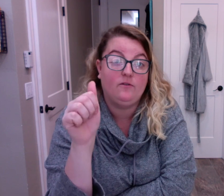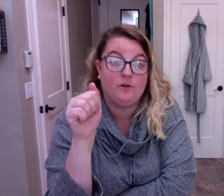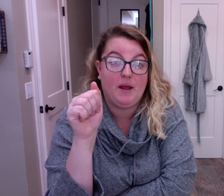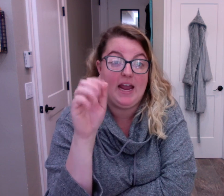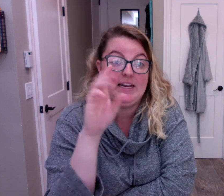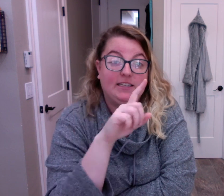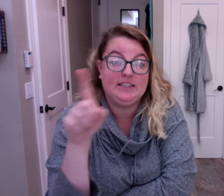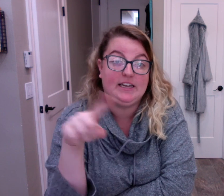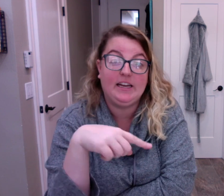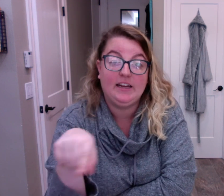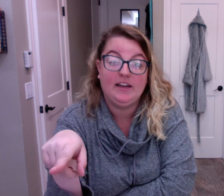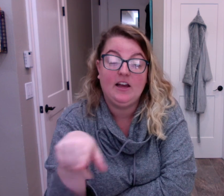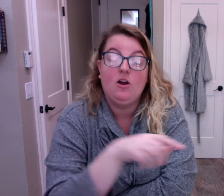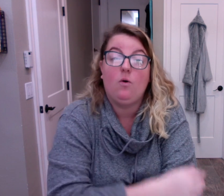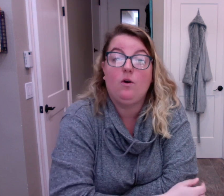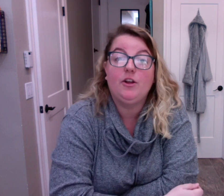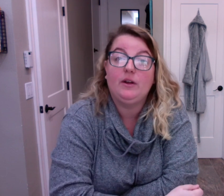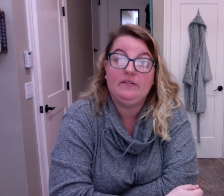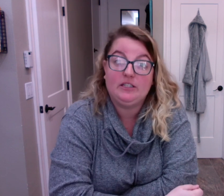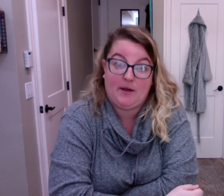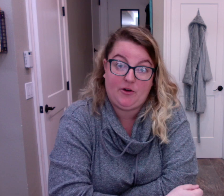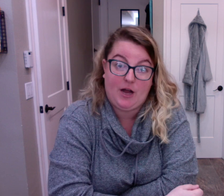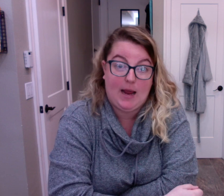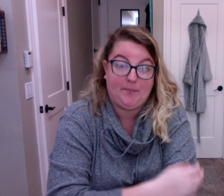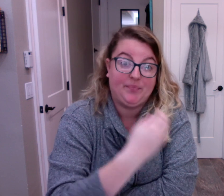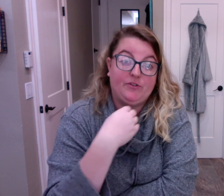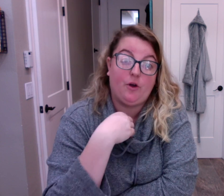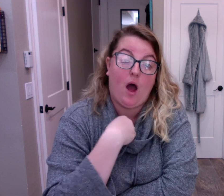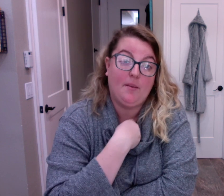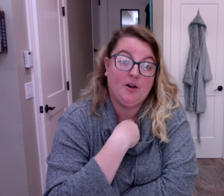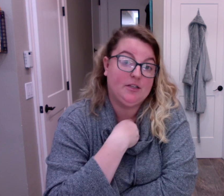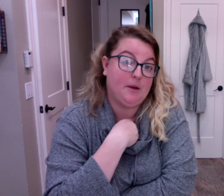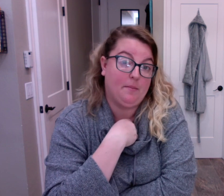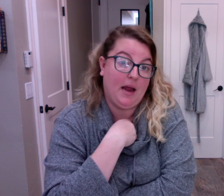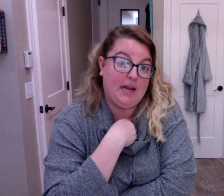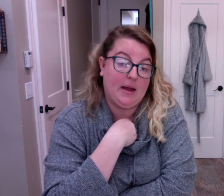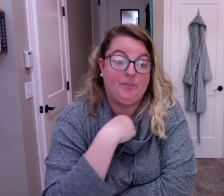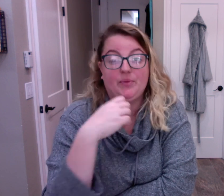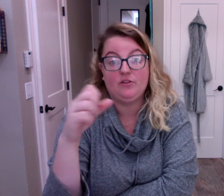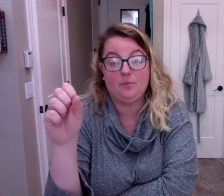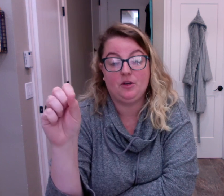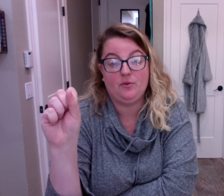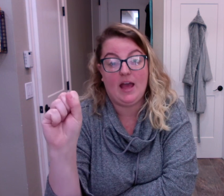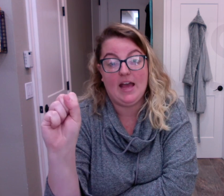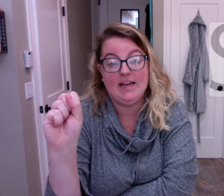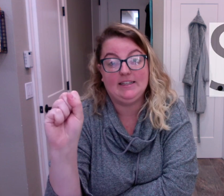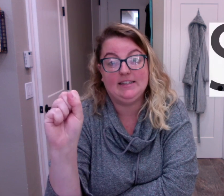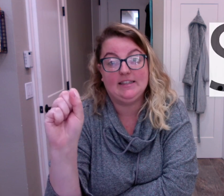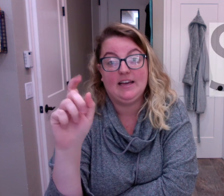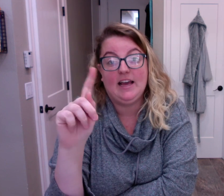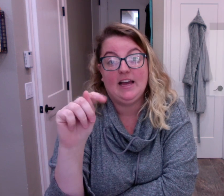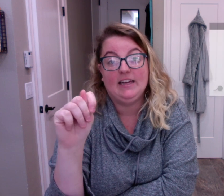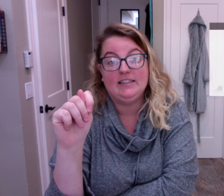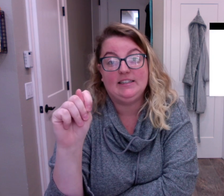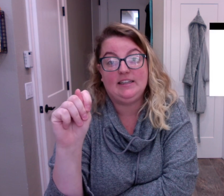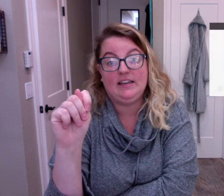from A to Z or you can even spell your name. So I'm going to spell my name. So I'm going do S, T,